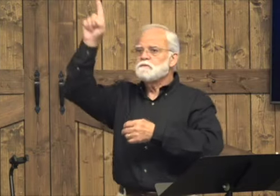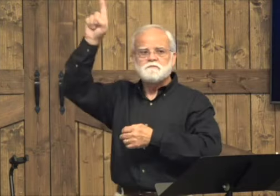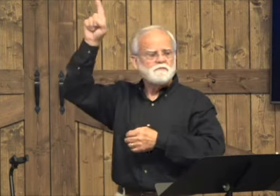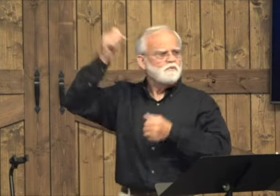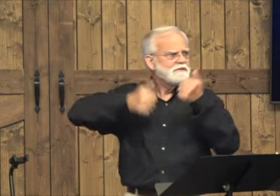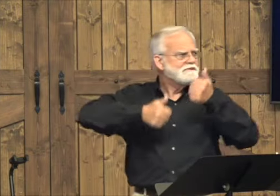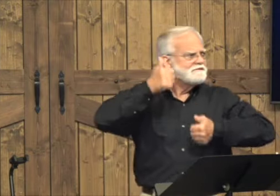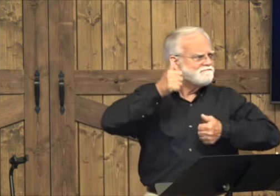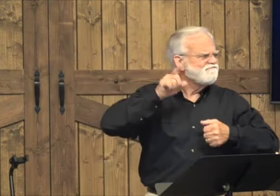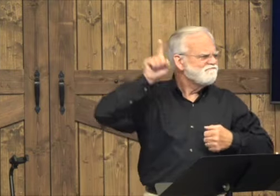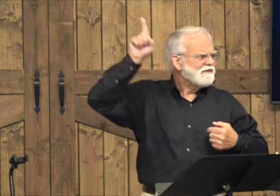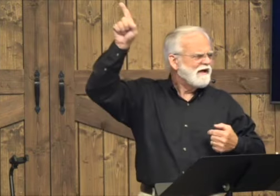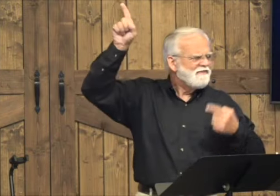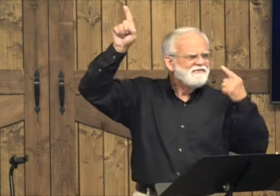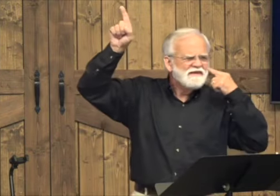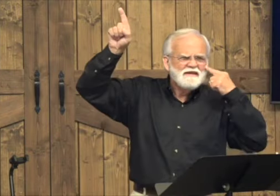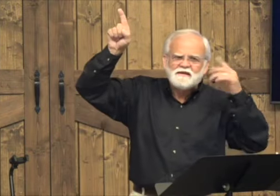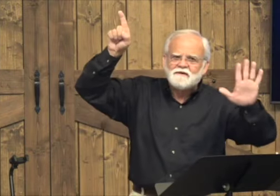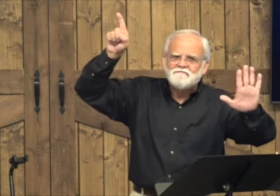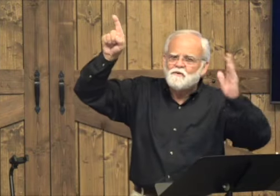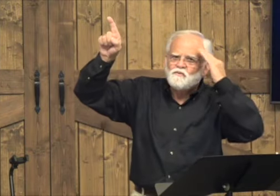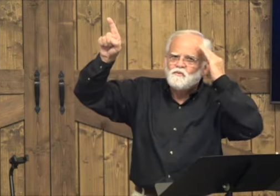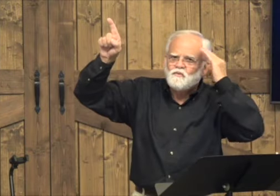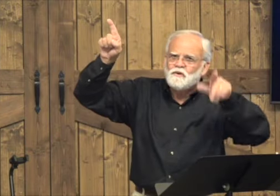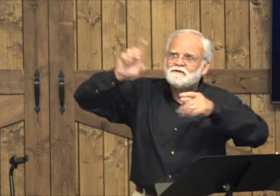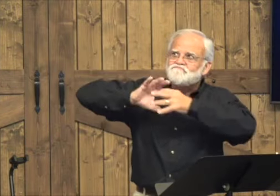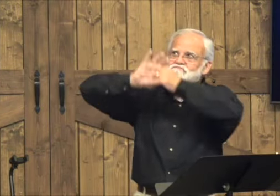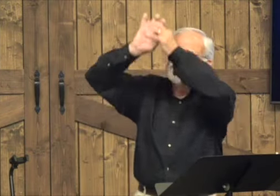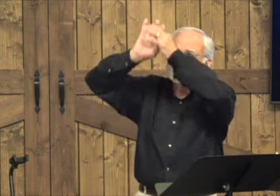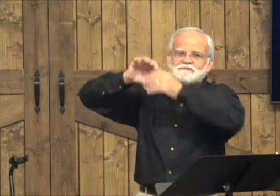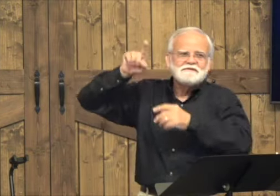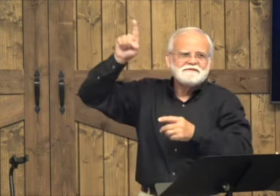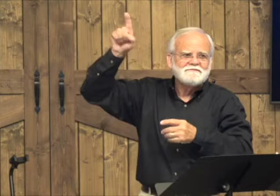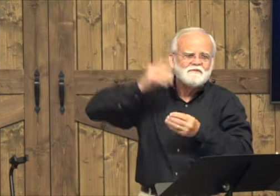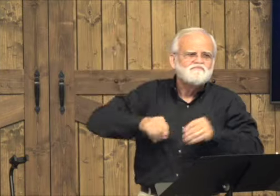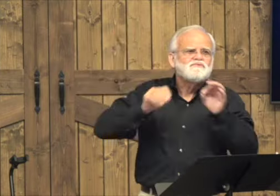we knew, should we go to a person or should we go directly to God?